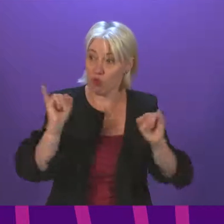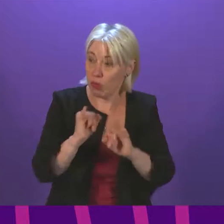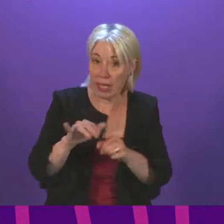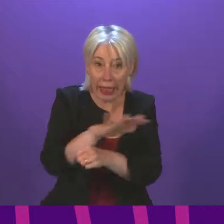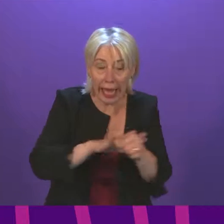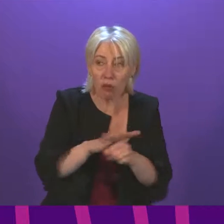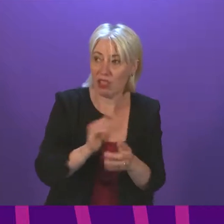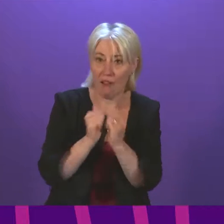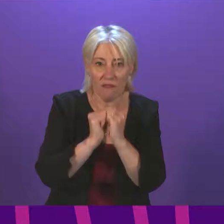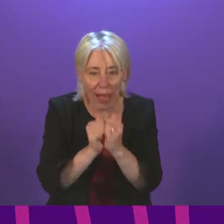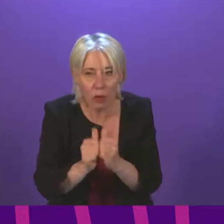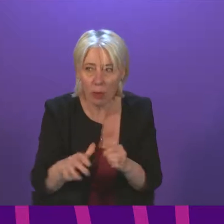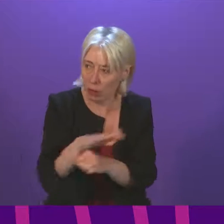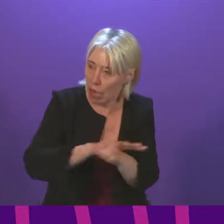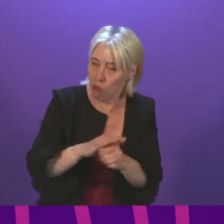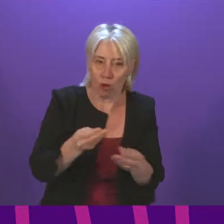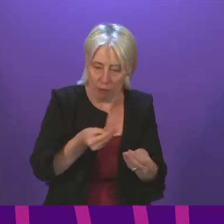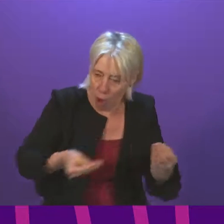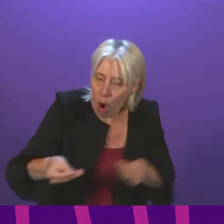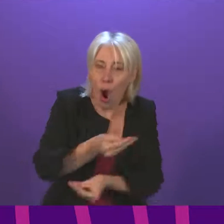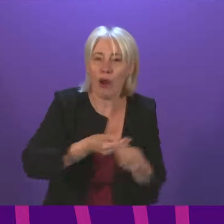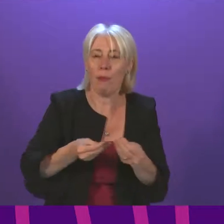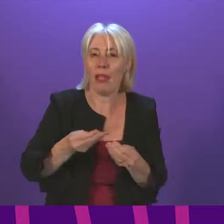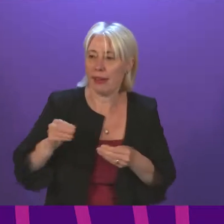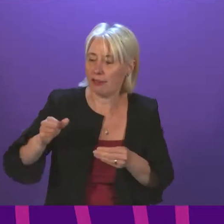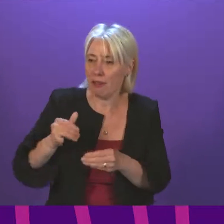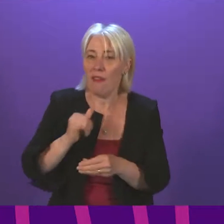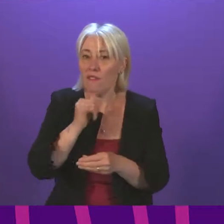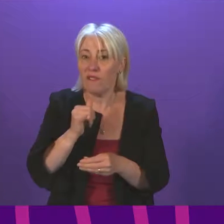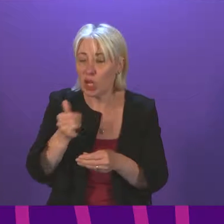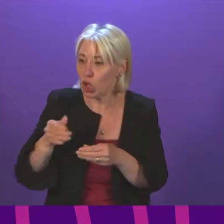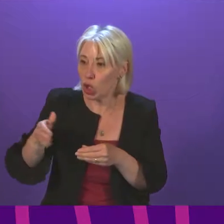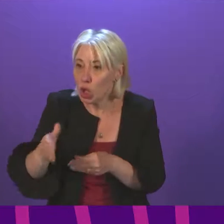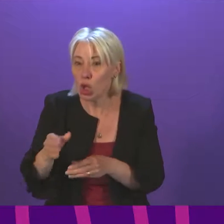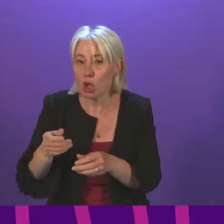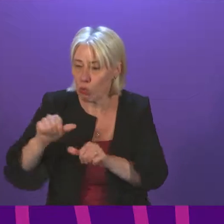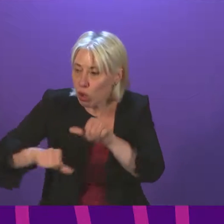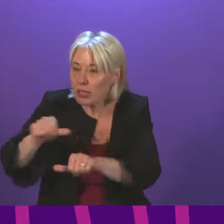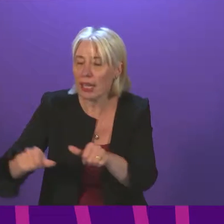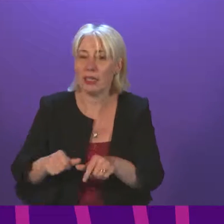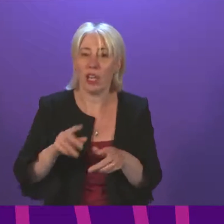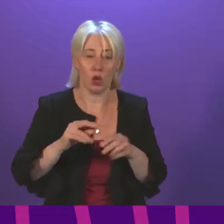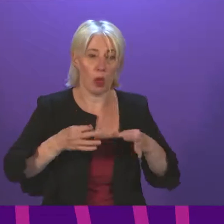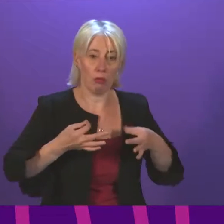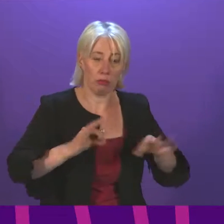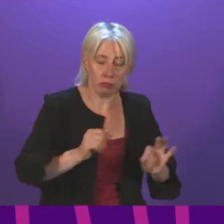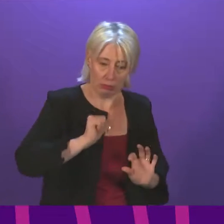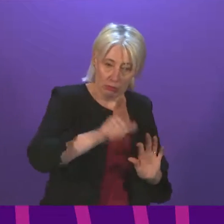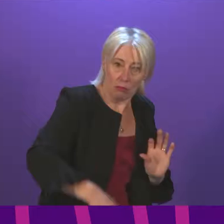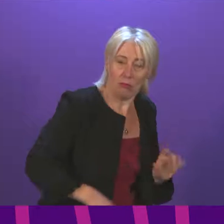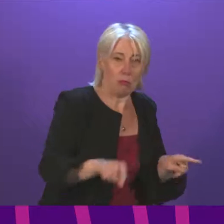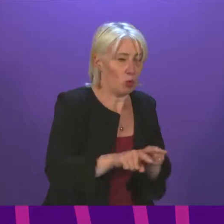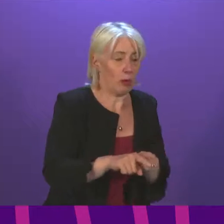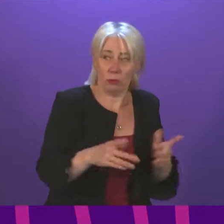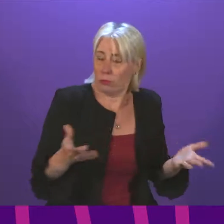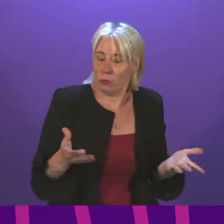valuable sectors in the Scottish economy – the seafood, the fish processing sectors, to name just two – the agricultural sectors into the bargain